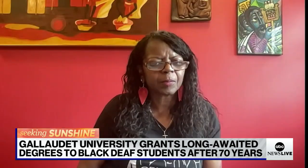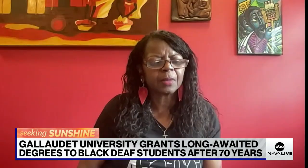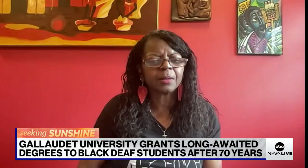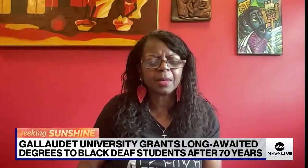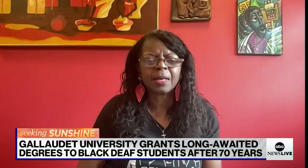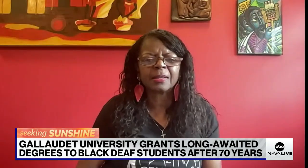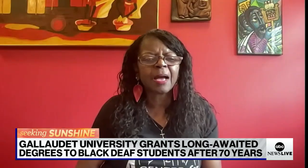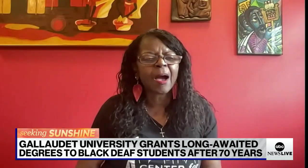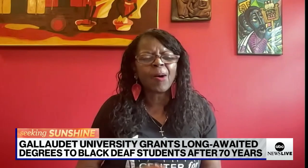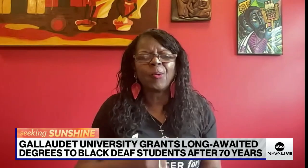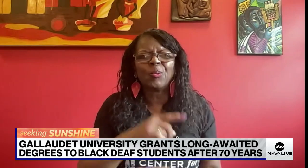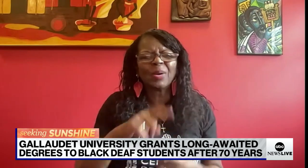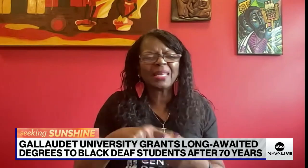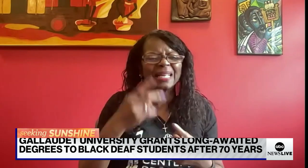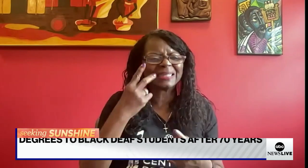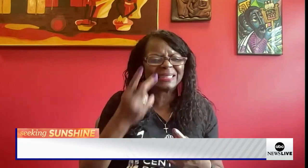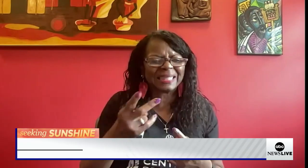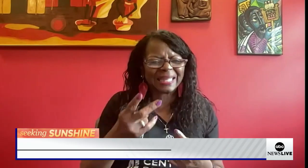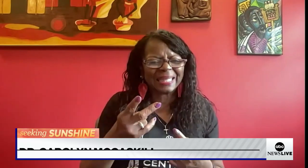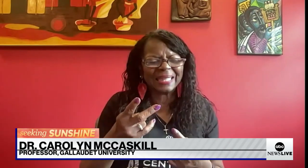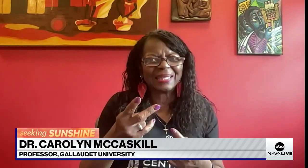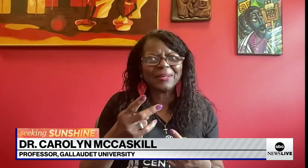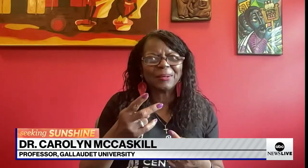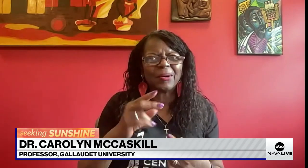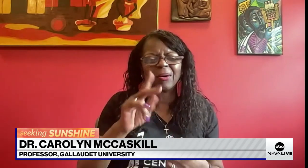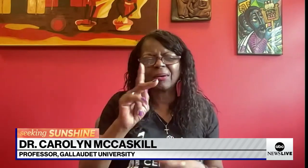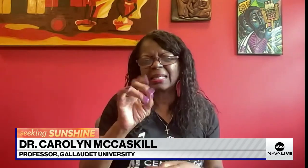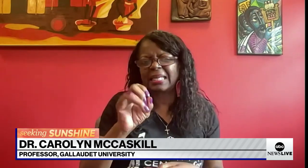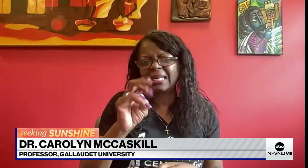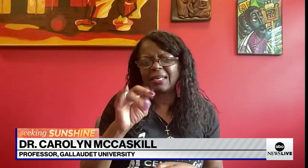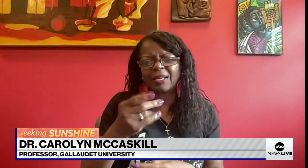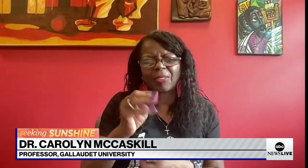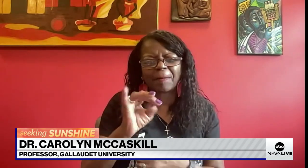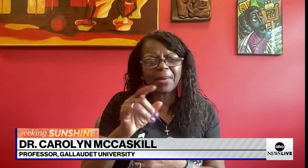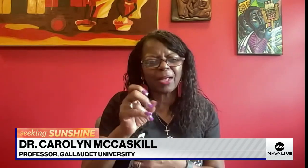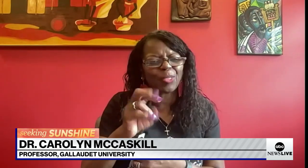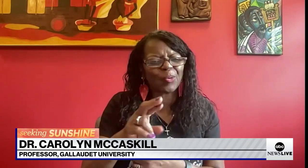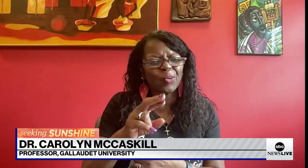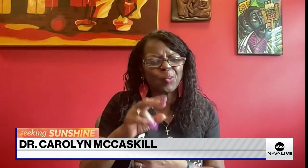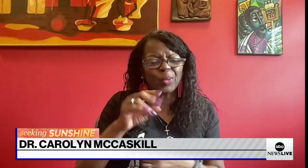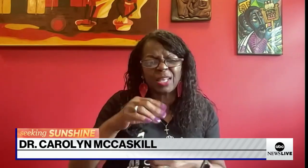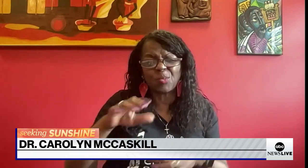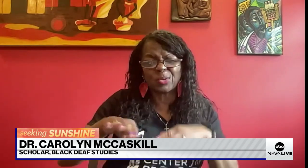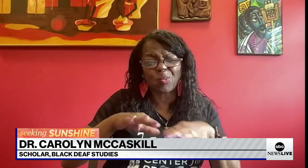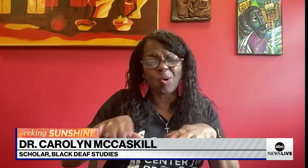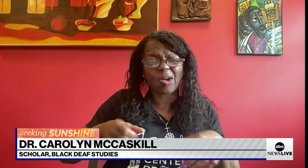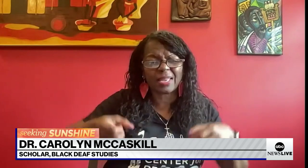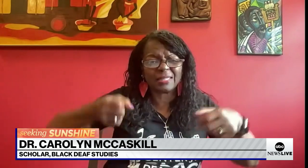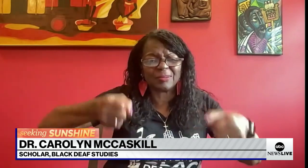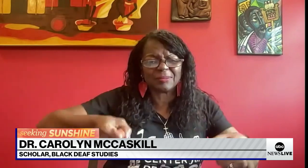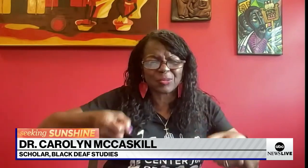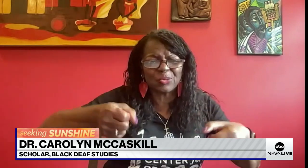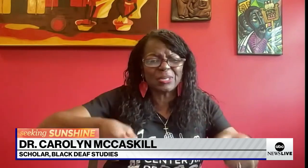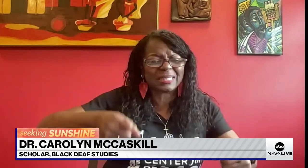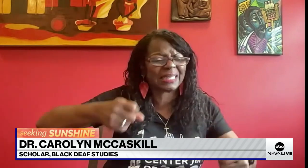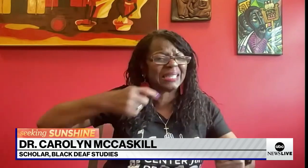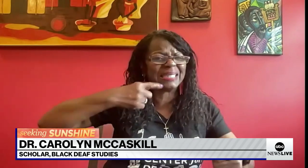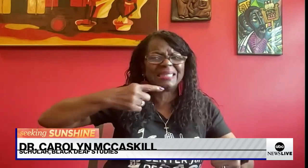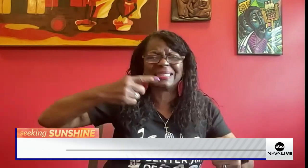Mm-hmm. You know, when I saw Kenneth Miller and he was